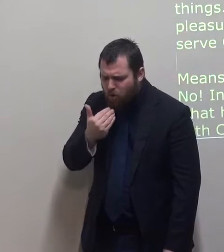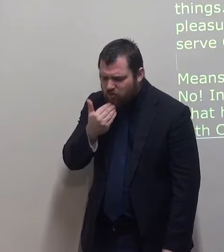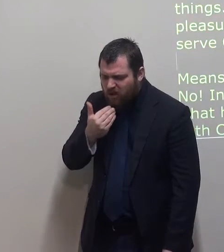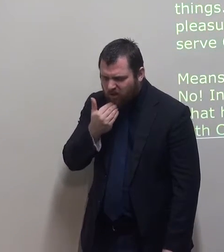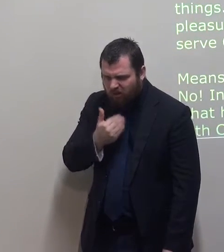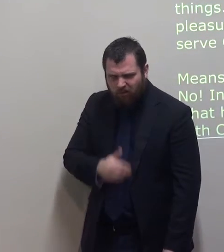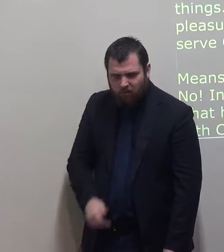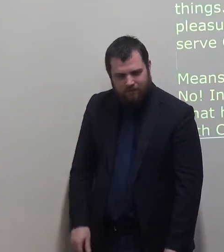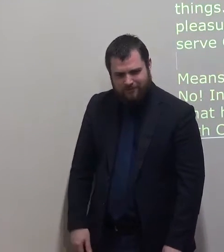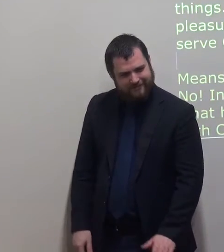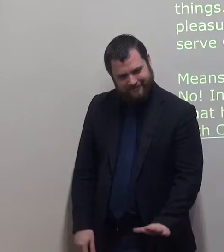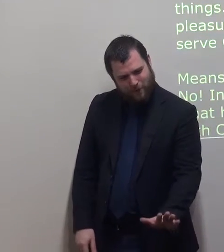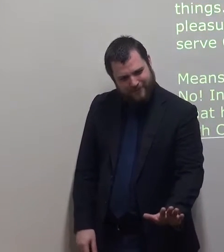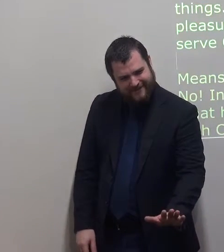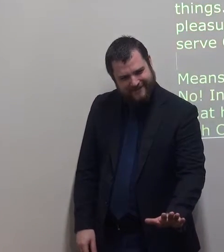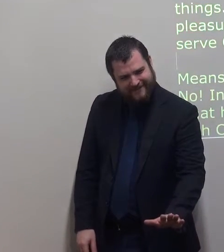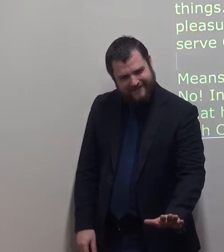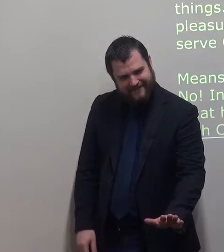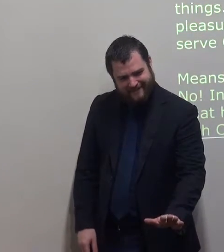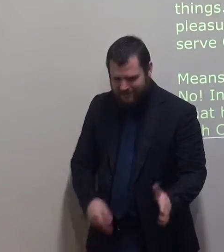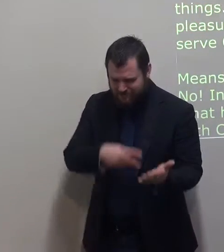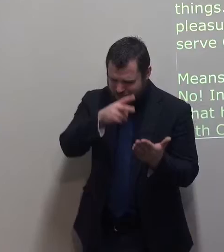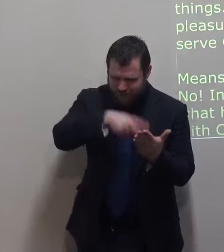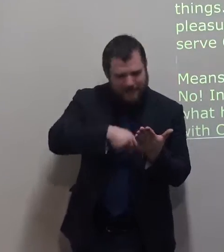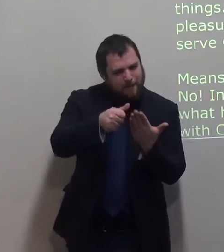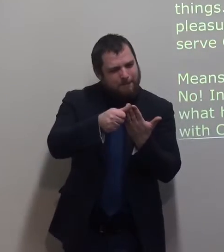No. In the Bible, he talks about what he enjoyed.